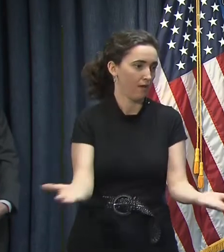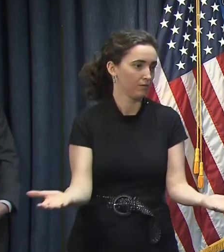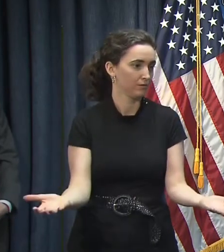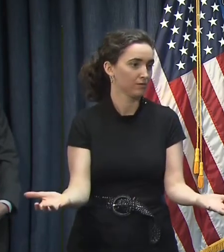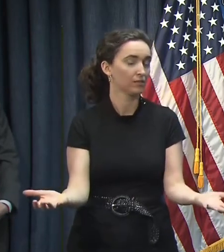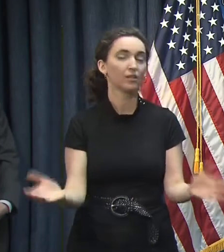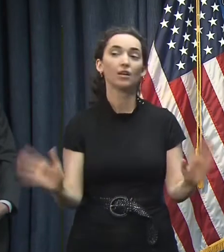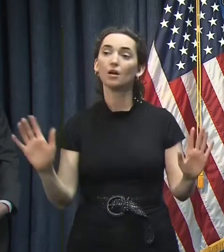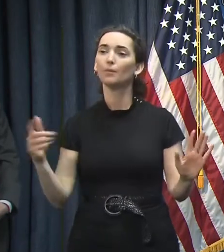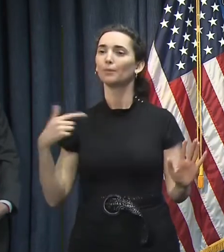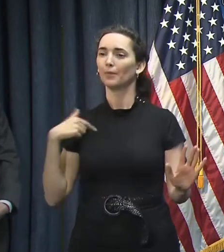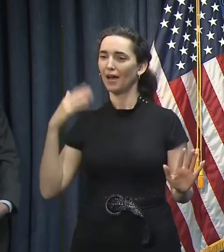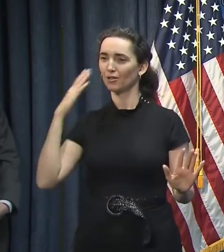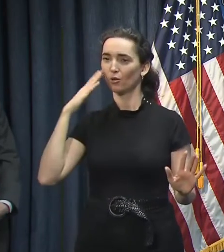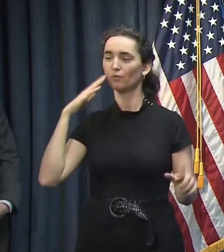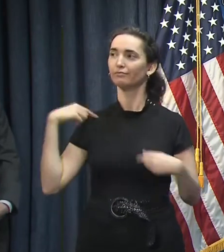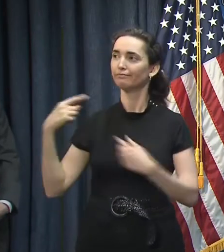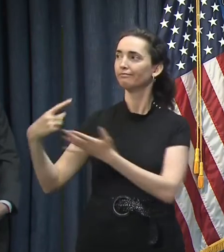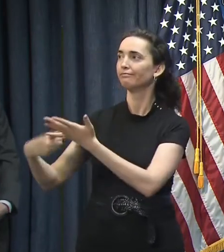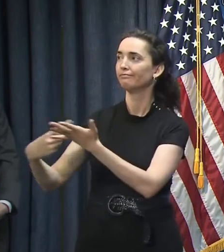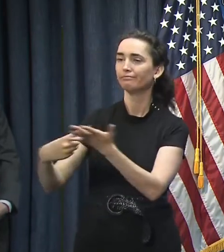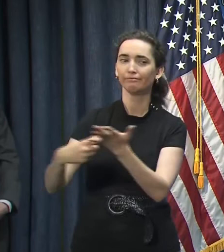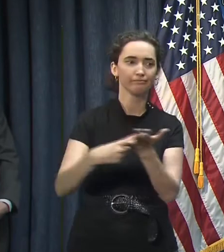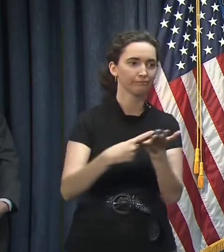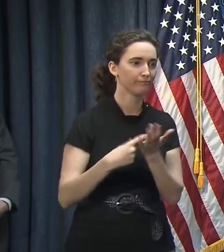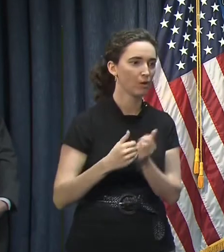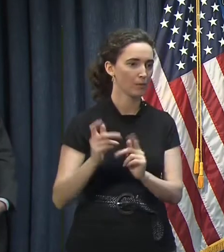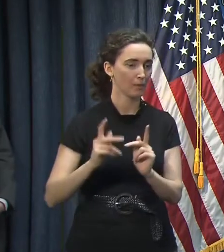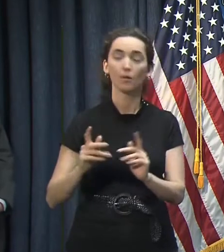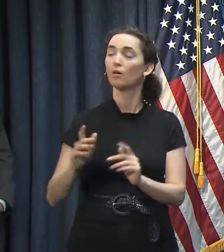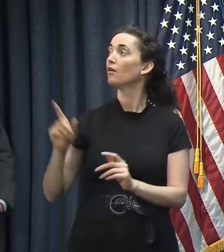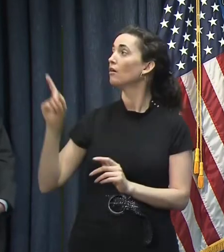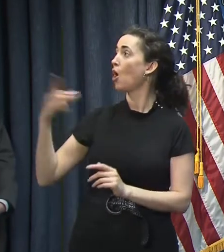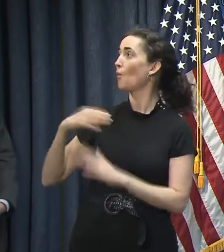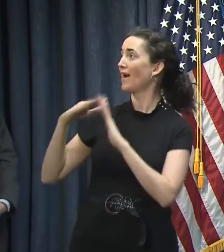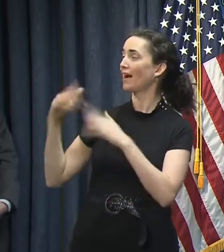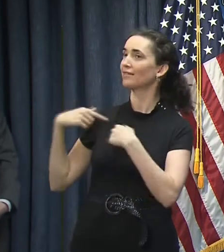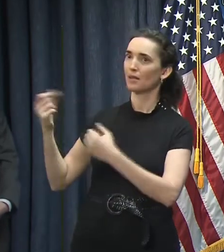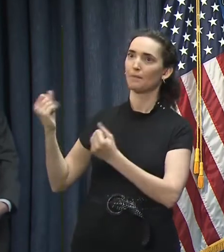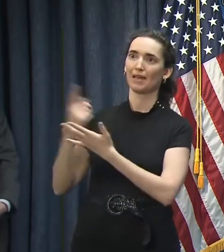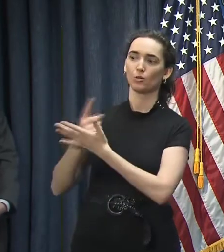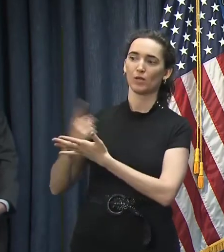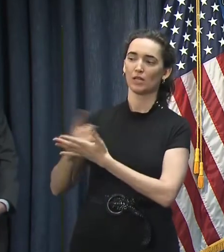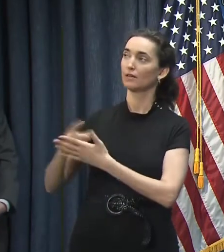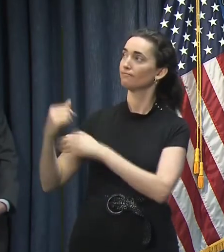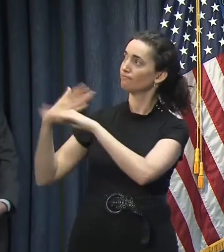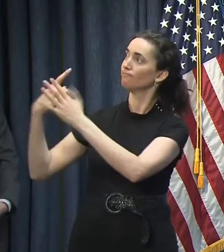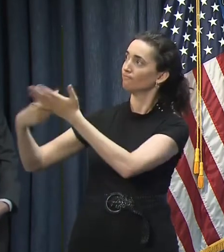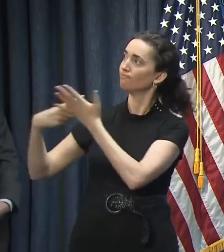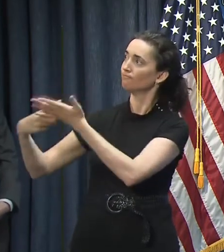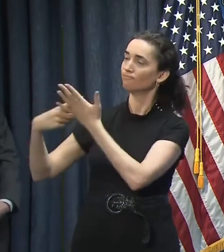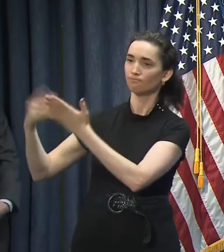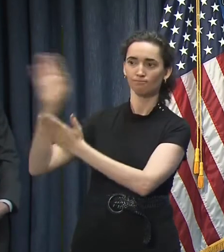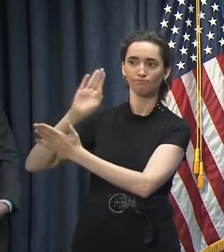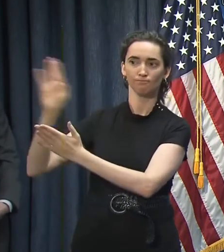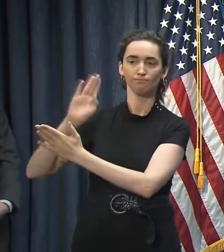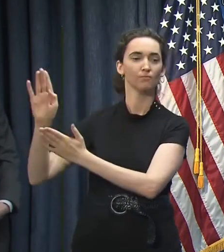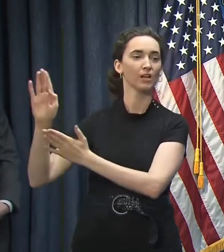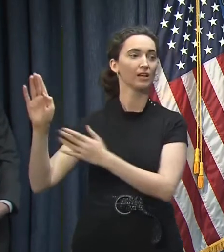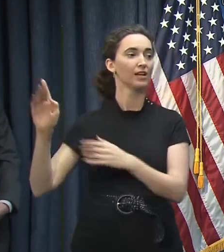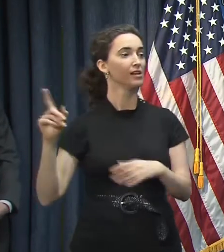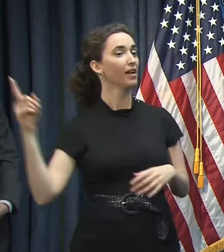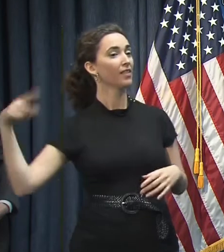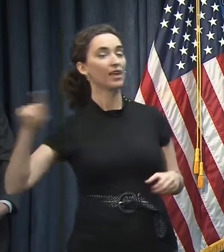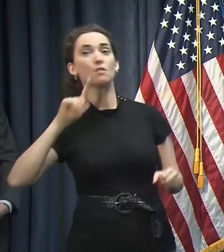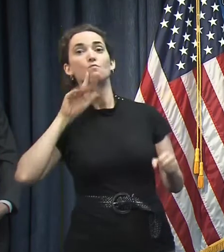know from conversations that the White House has had going back for many weeks now that they're not promising